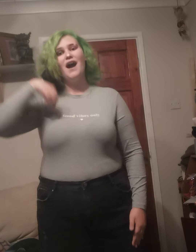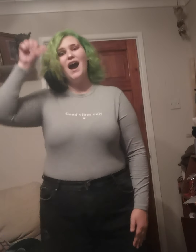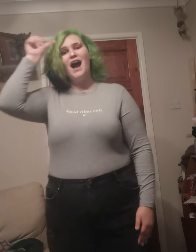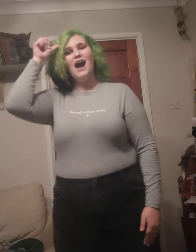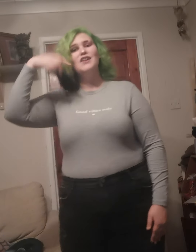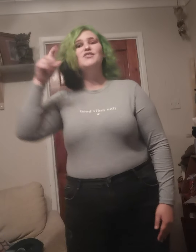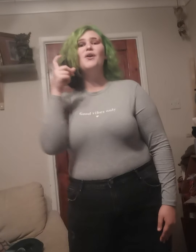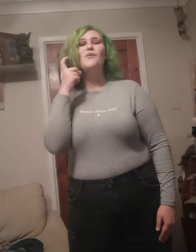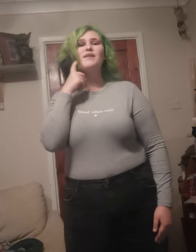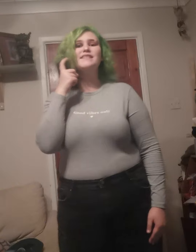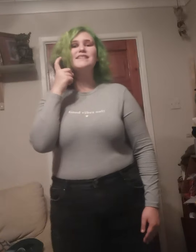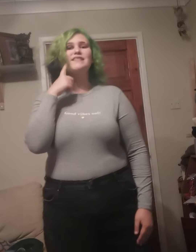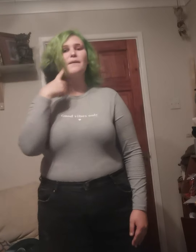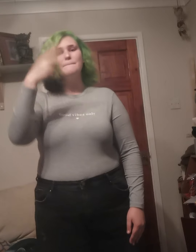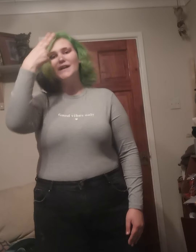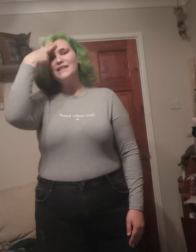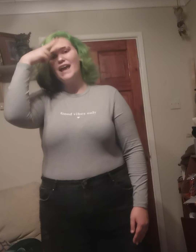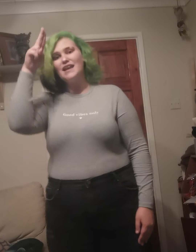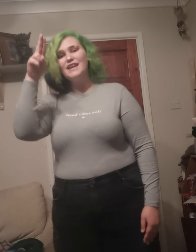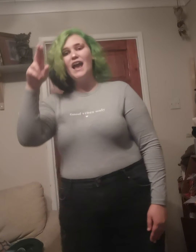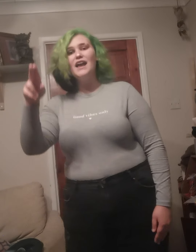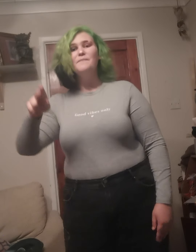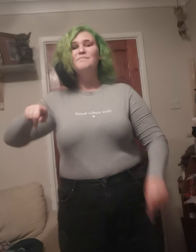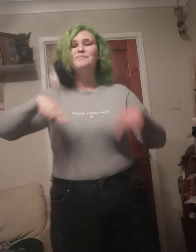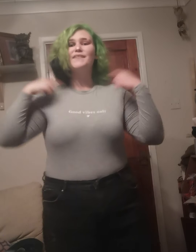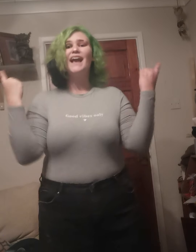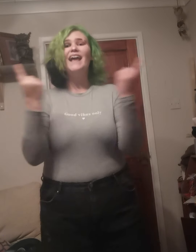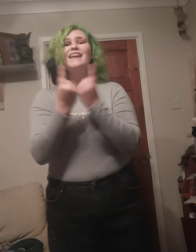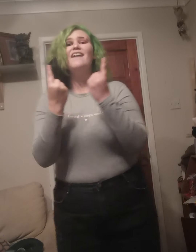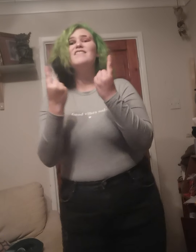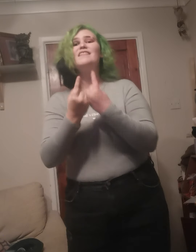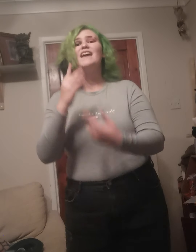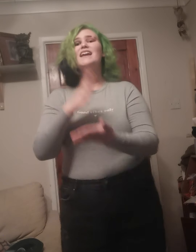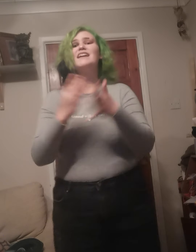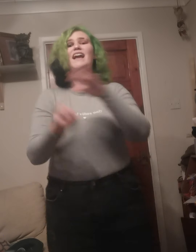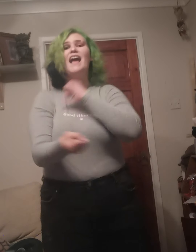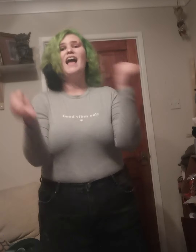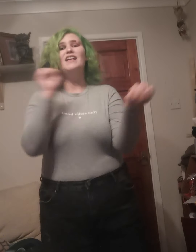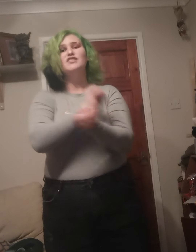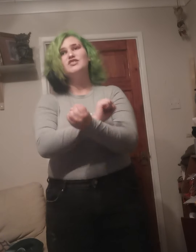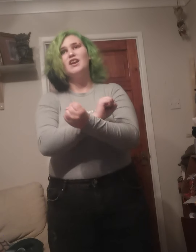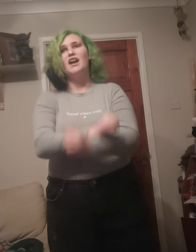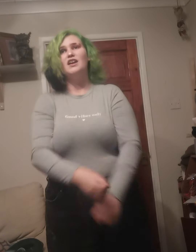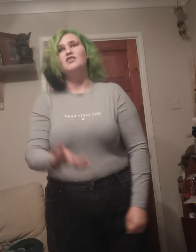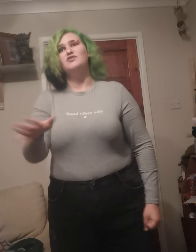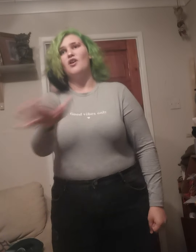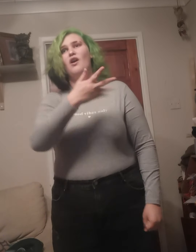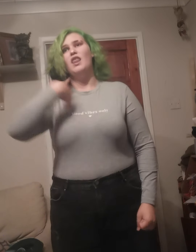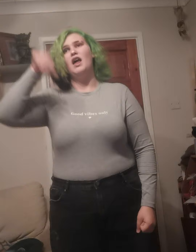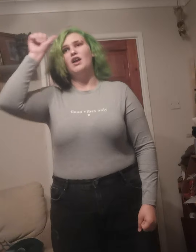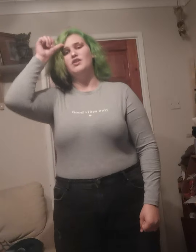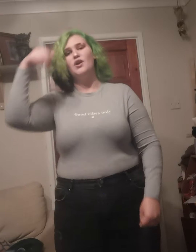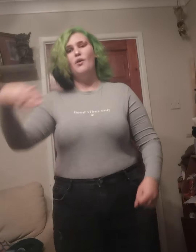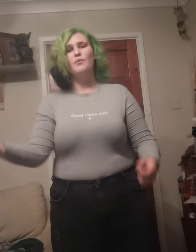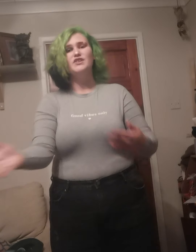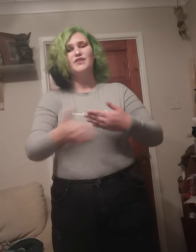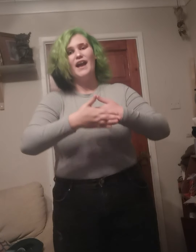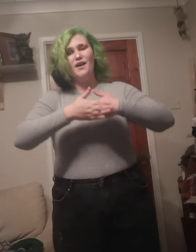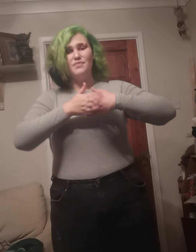I know is a simple name Everything has changed All I know is you have